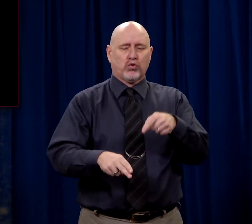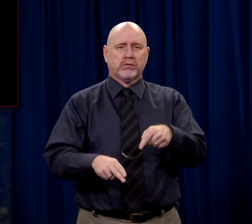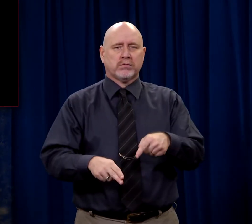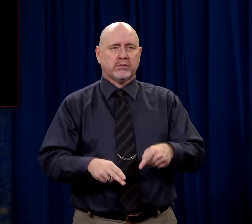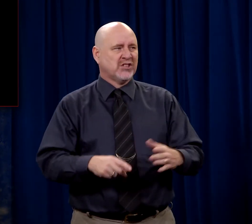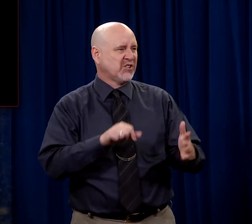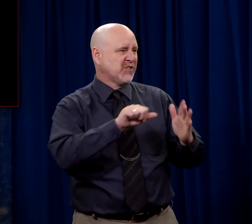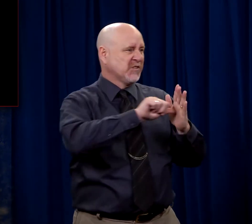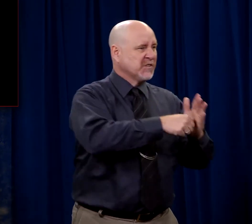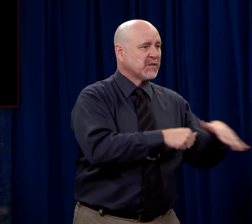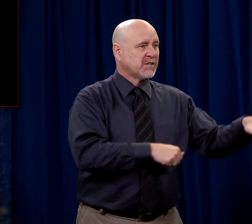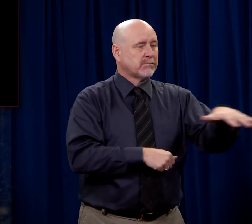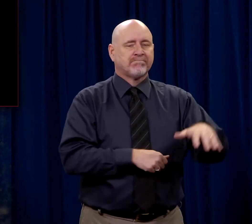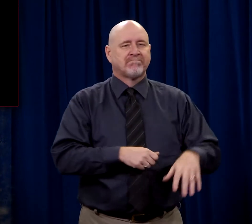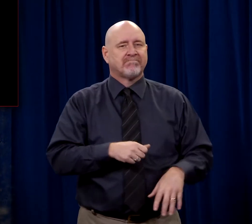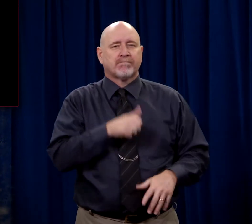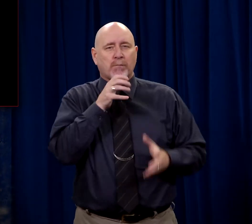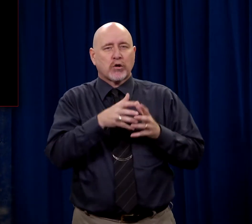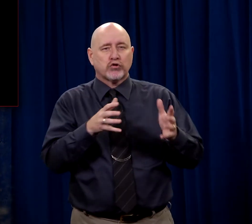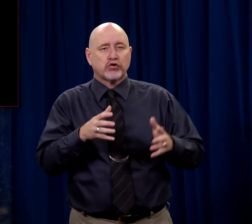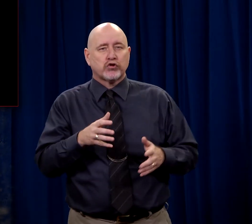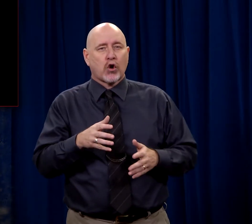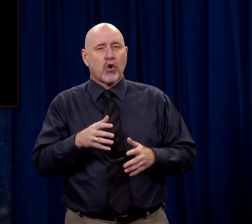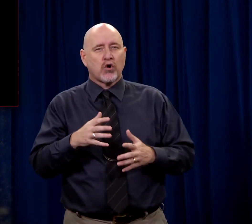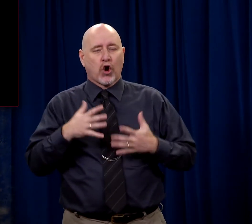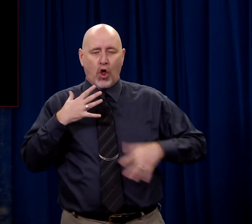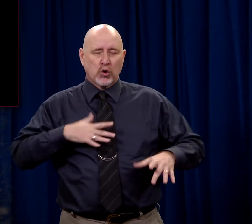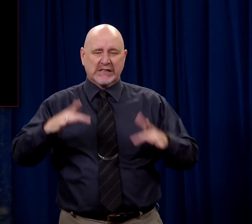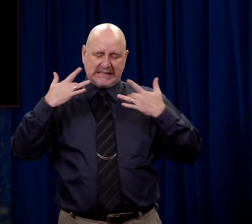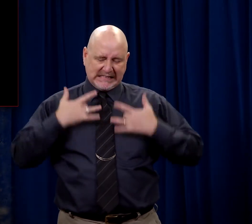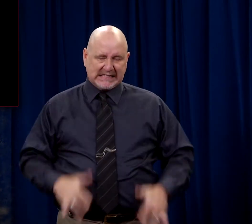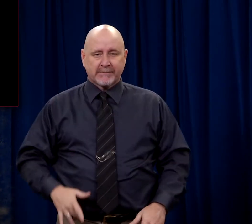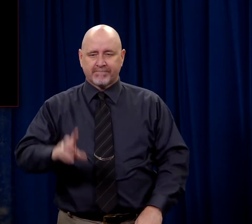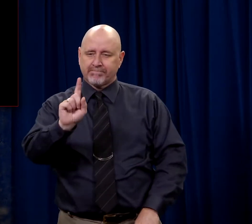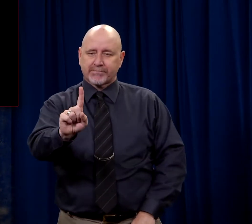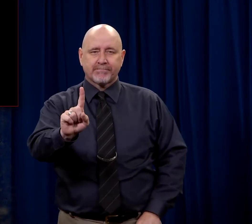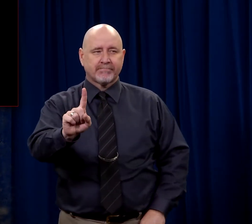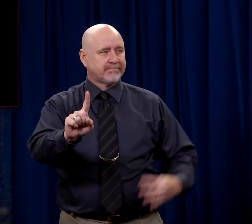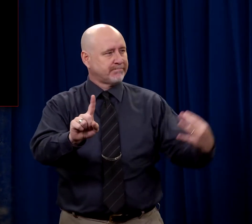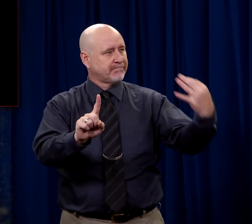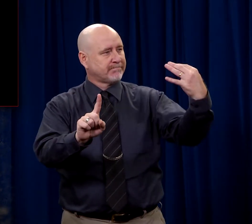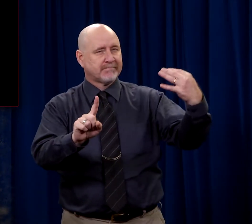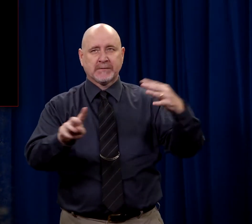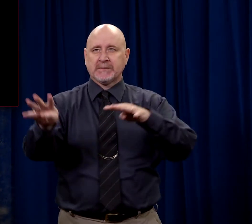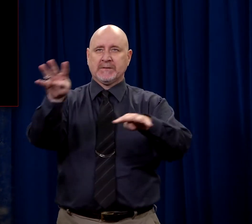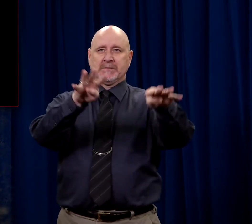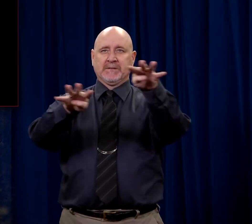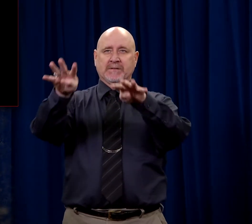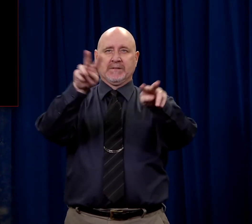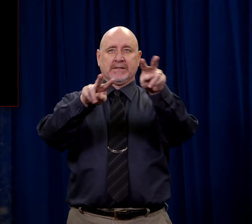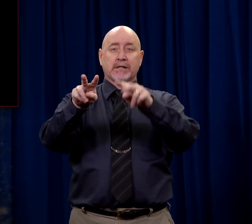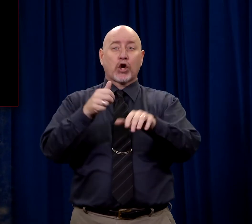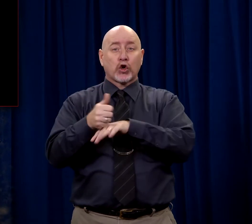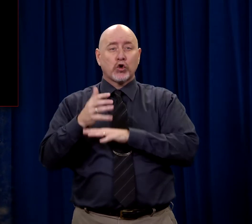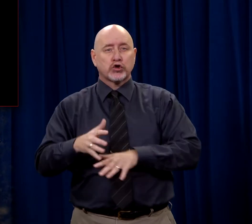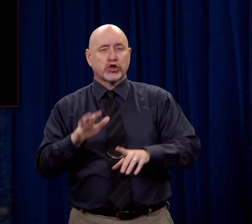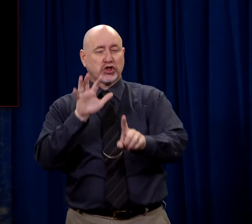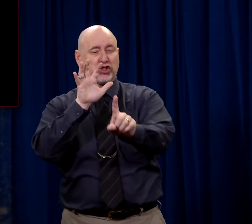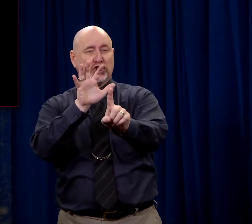It wouldn't accomplish all their purpose. So what they did was to strip a man naked. They made him a public spectacle. His accusers